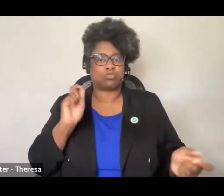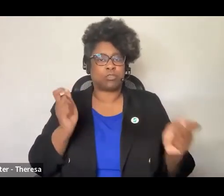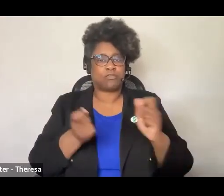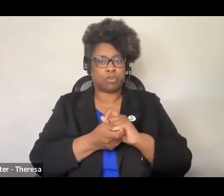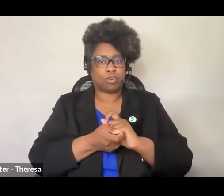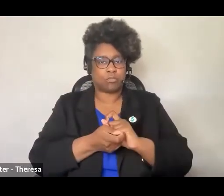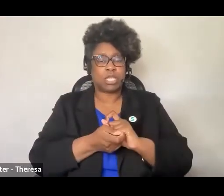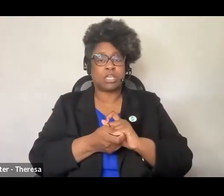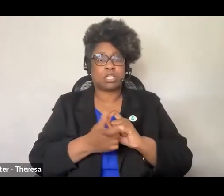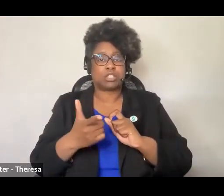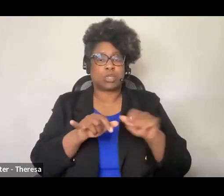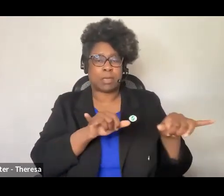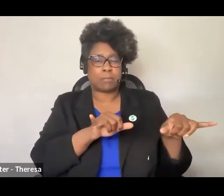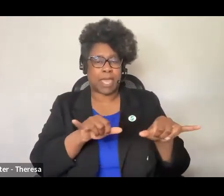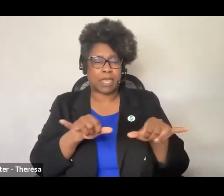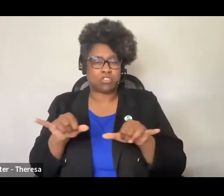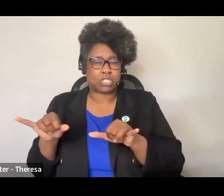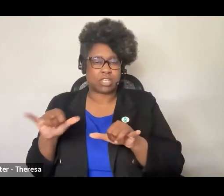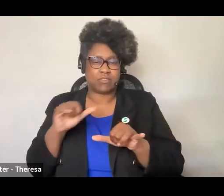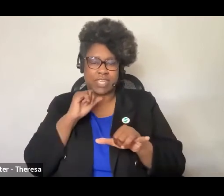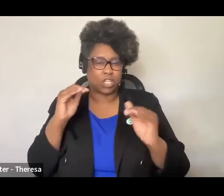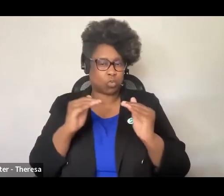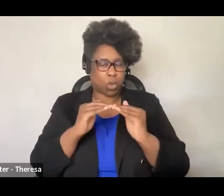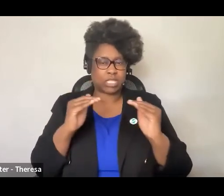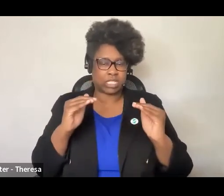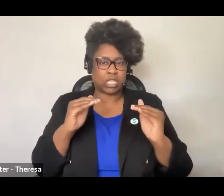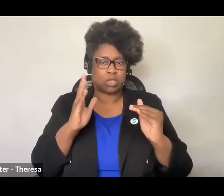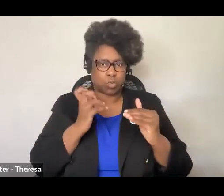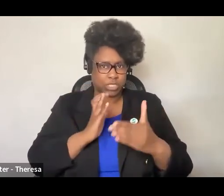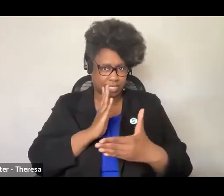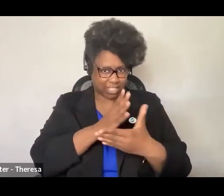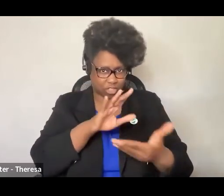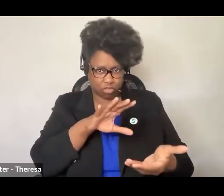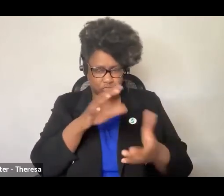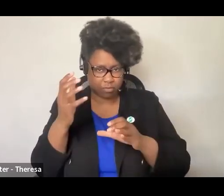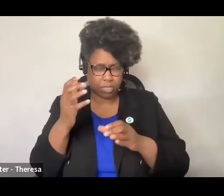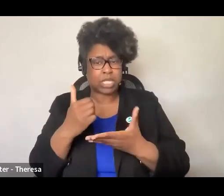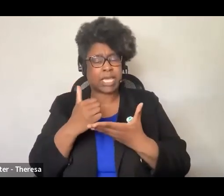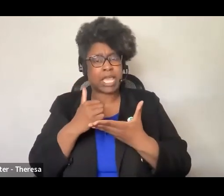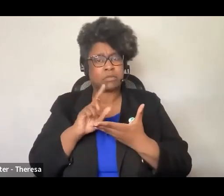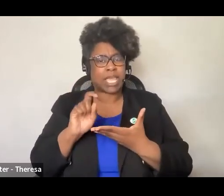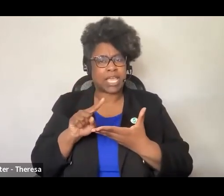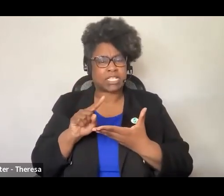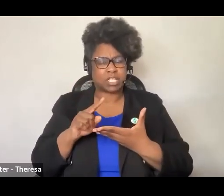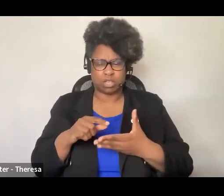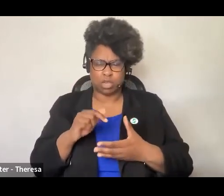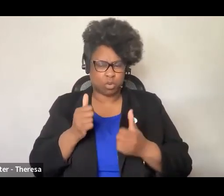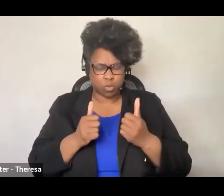disrupting patterns of inequality. Again, it's helpful to ask what are the equity questions here?